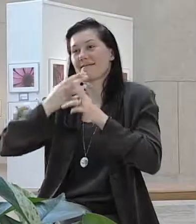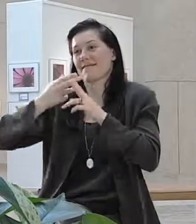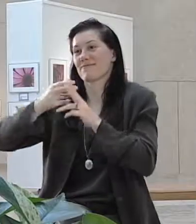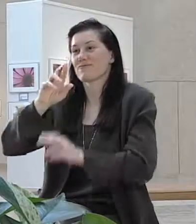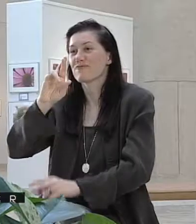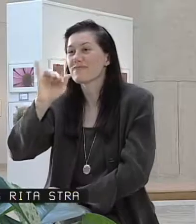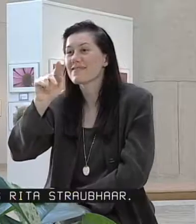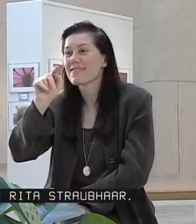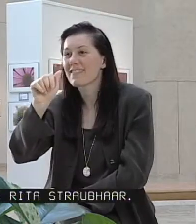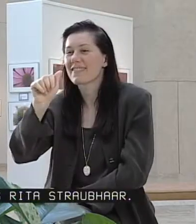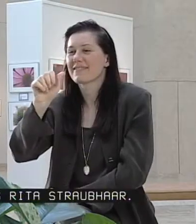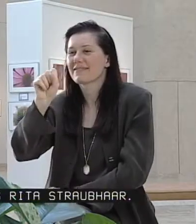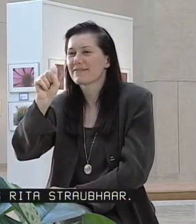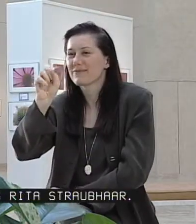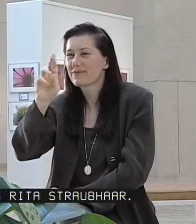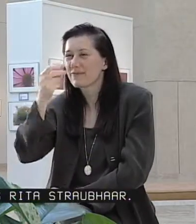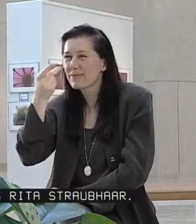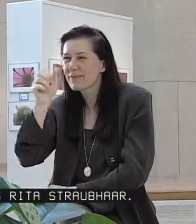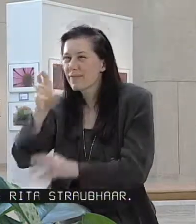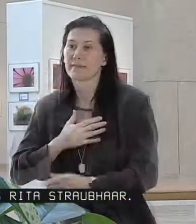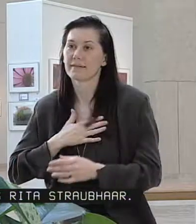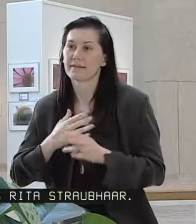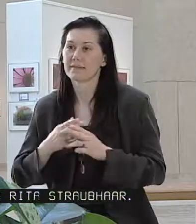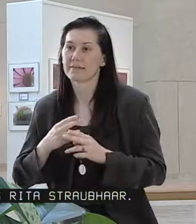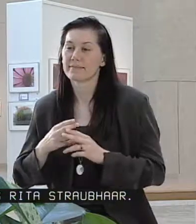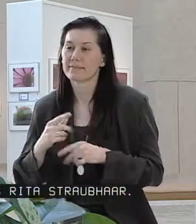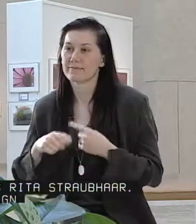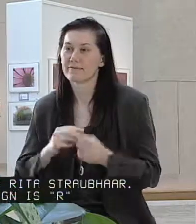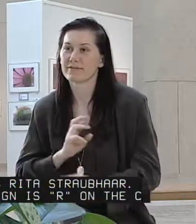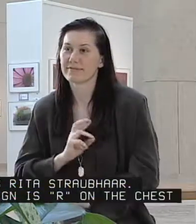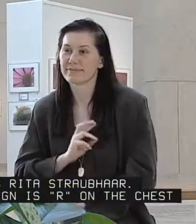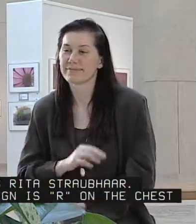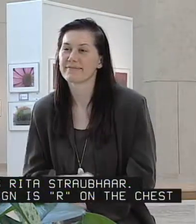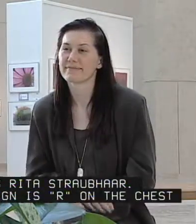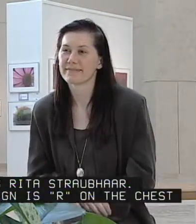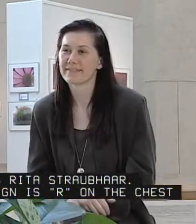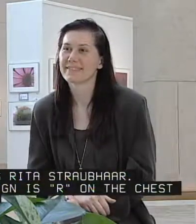My name is Rita Straubauer. My name sign is R on the chest for Rita.